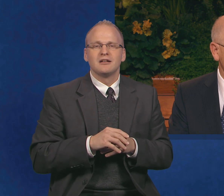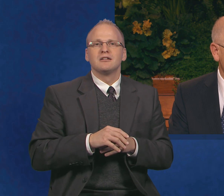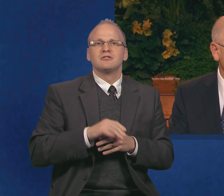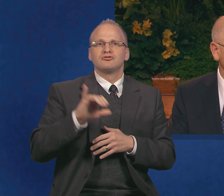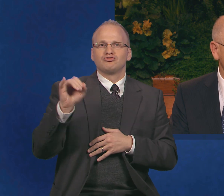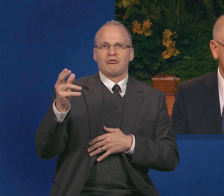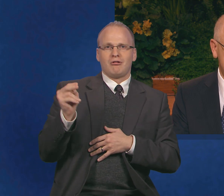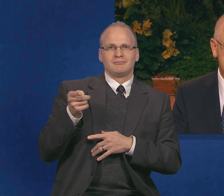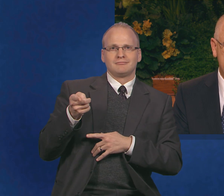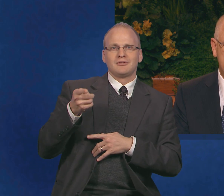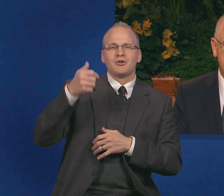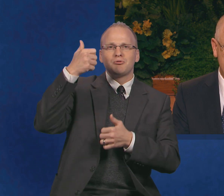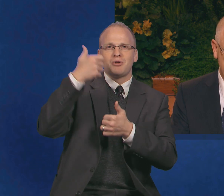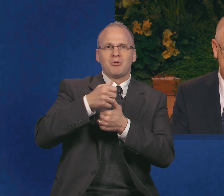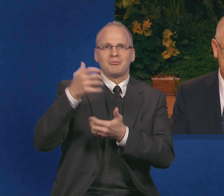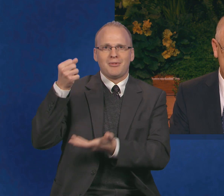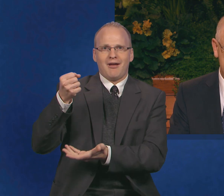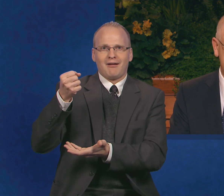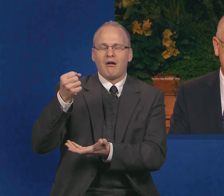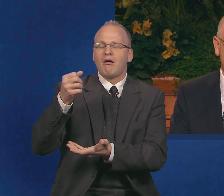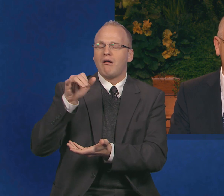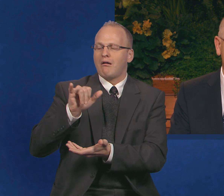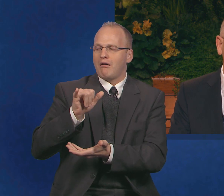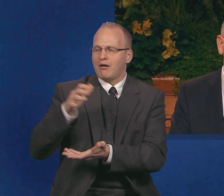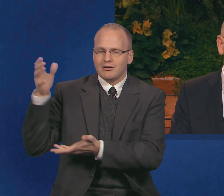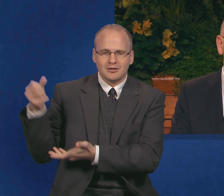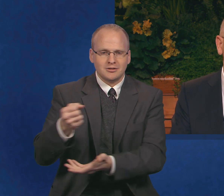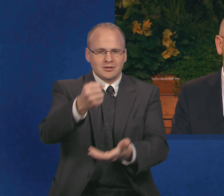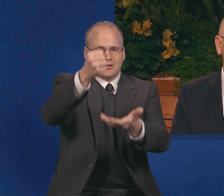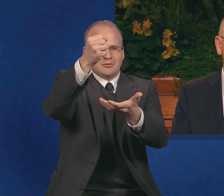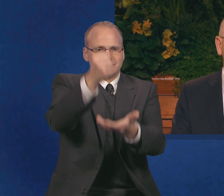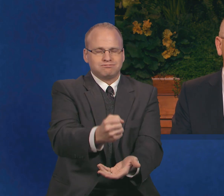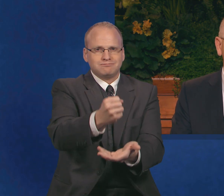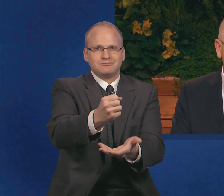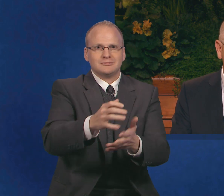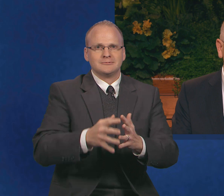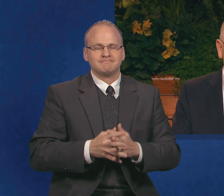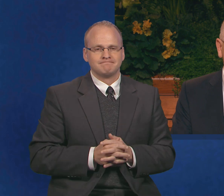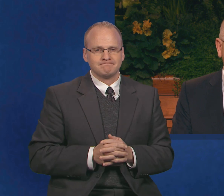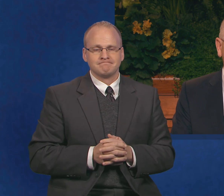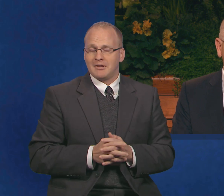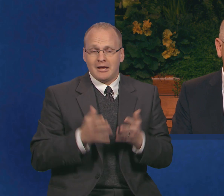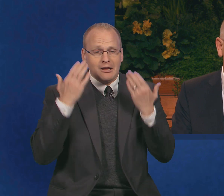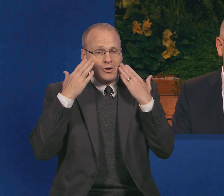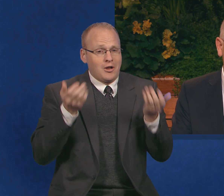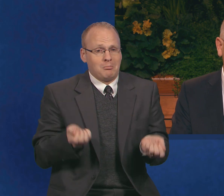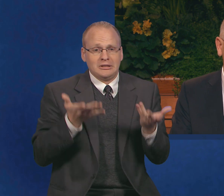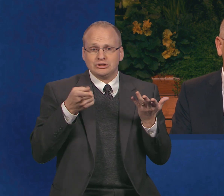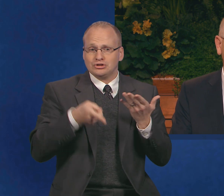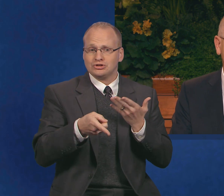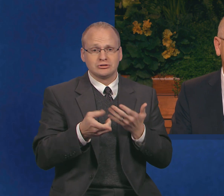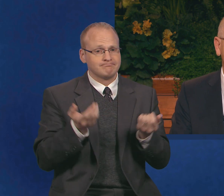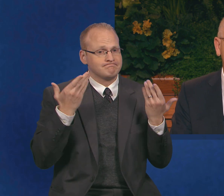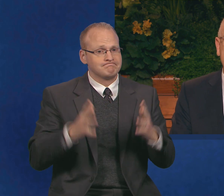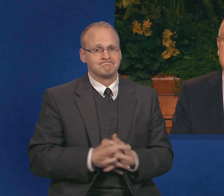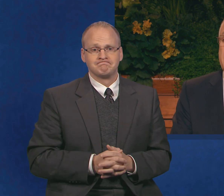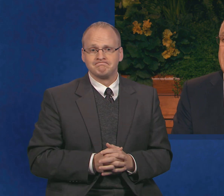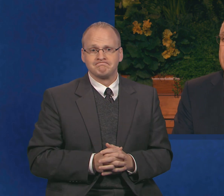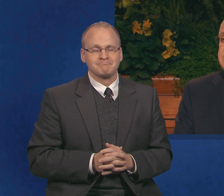bag and brought it in and set it on the table. John said he didn't know how much was in the bag, so for fun, the bag was